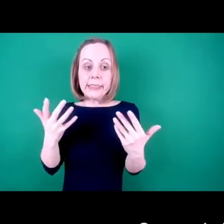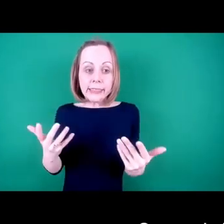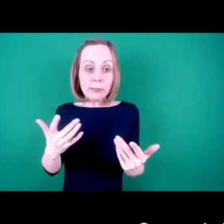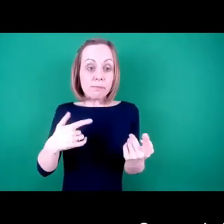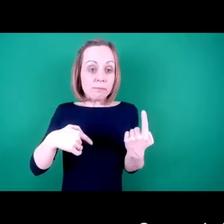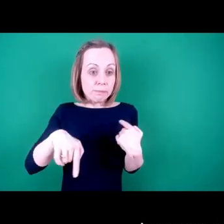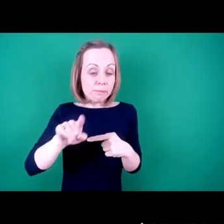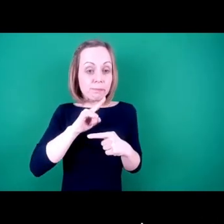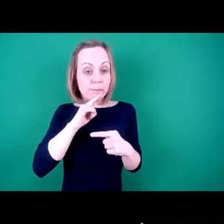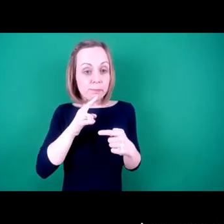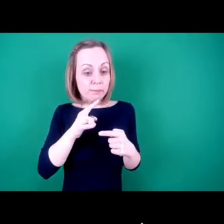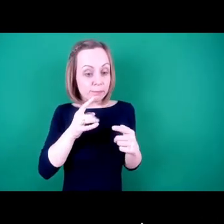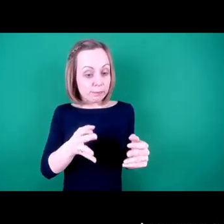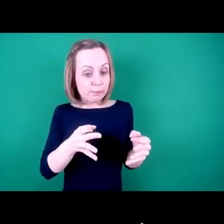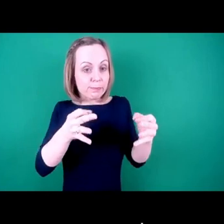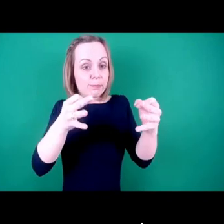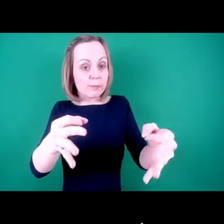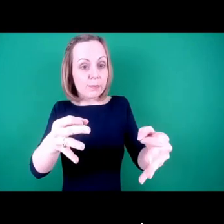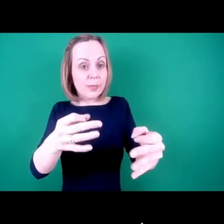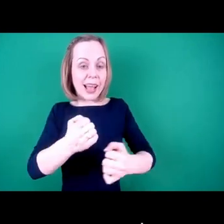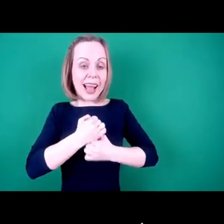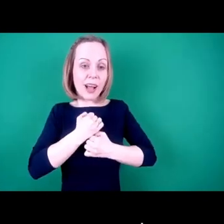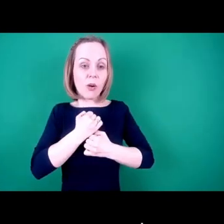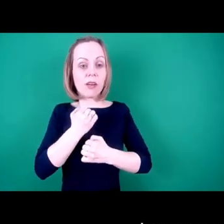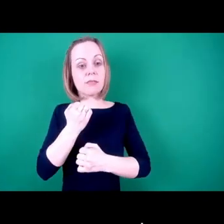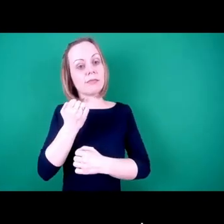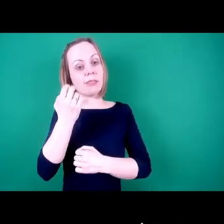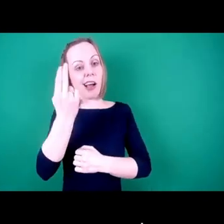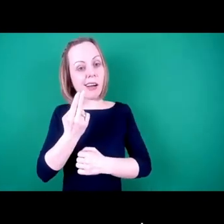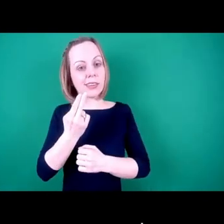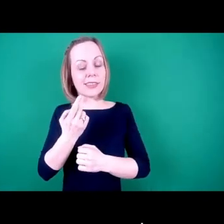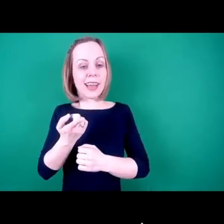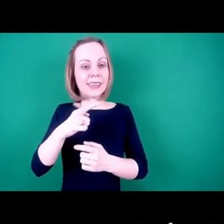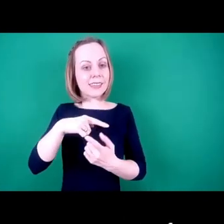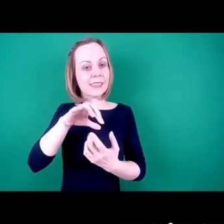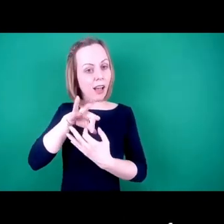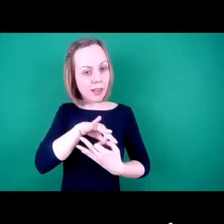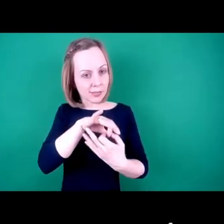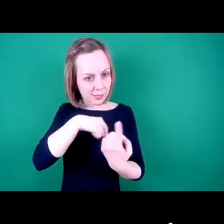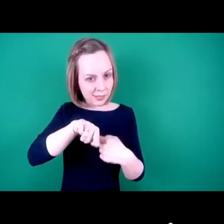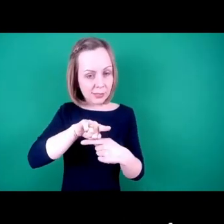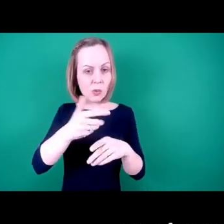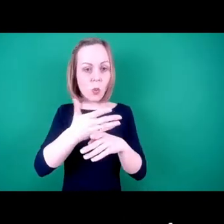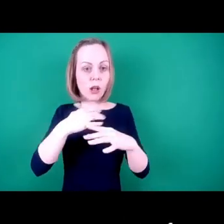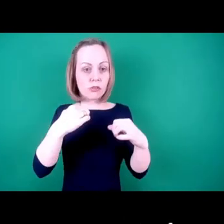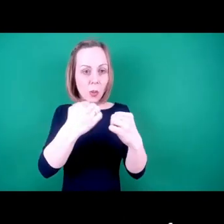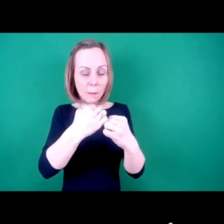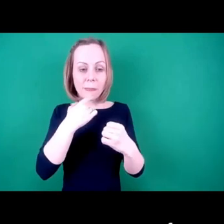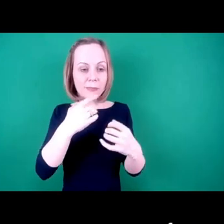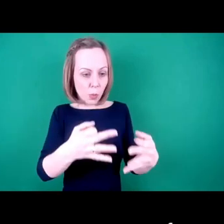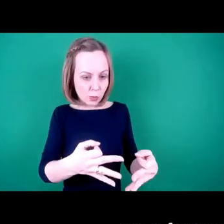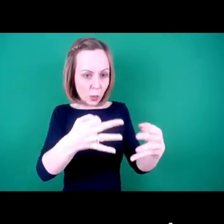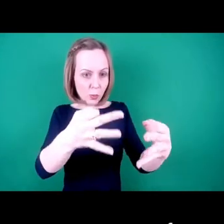Art and Us workshops because of the various lockdowns. But we were able to run a few socially distanced